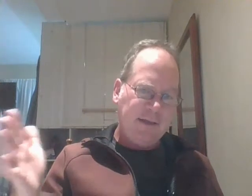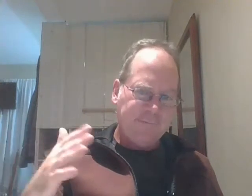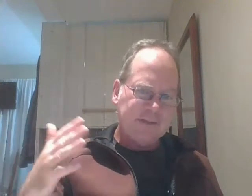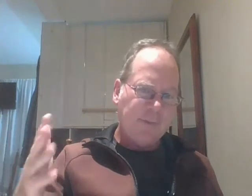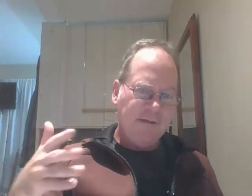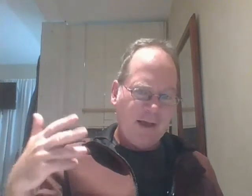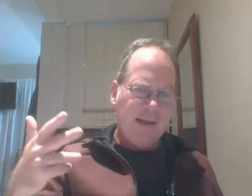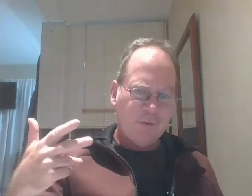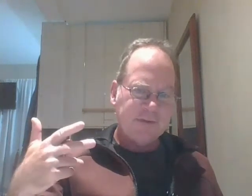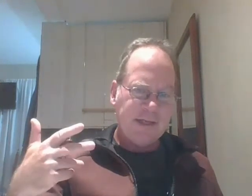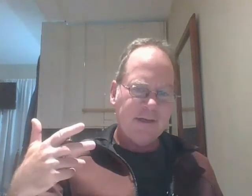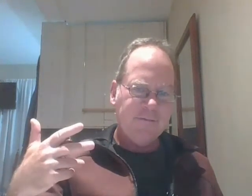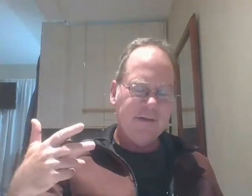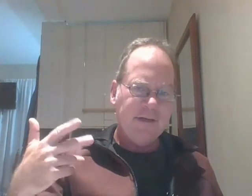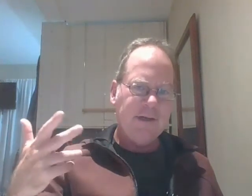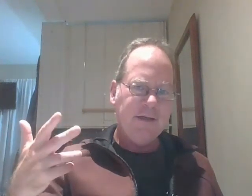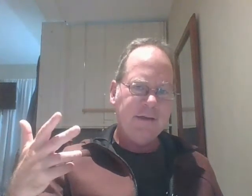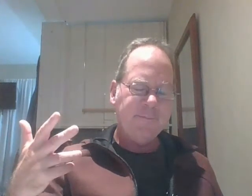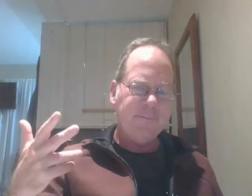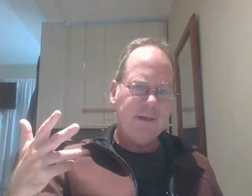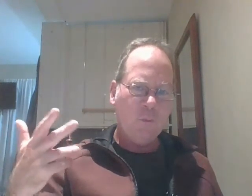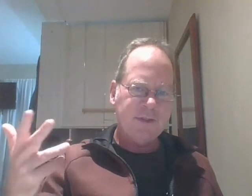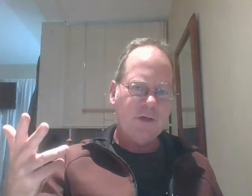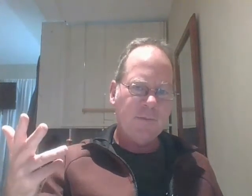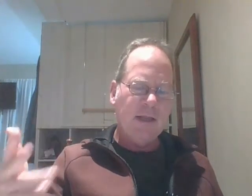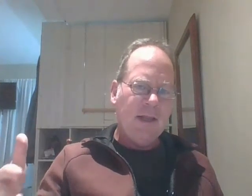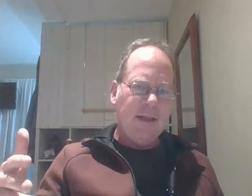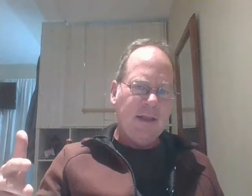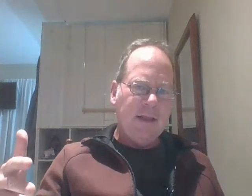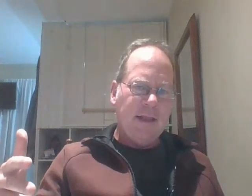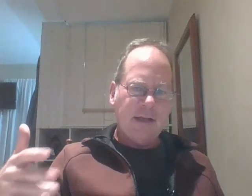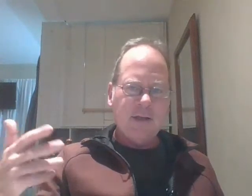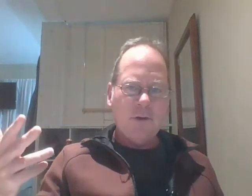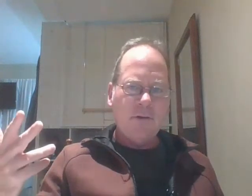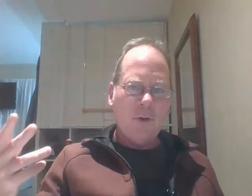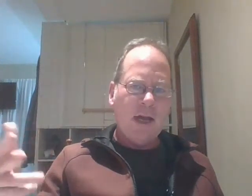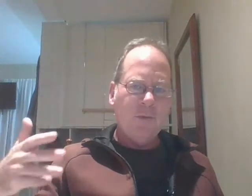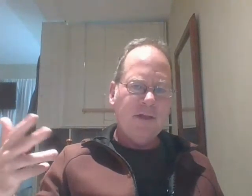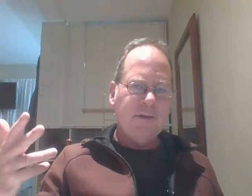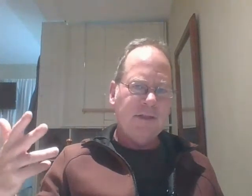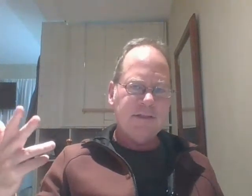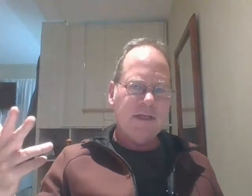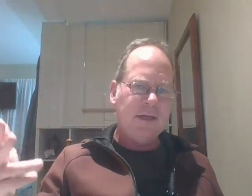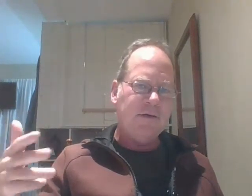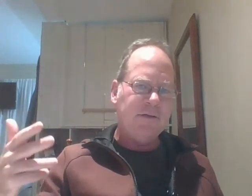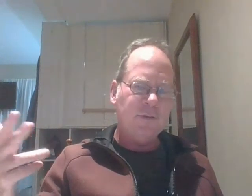for example if i personally had a living in in western europe and i could live wherever i want i would live in lichtenstein or switzerland